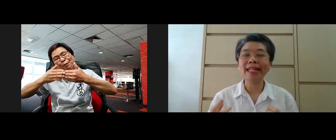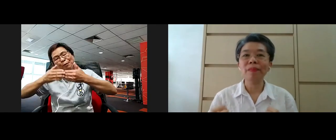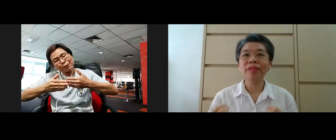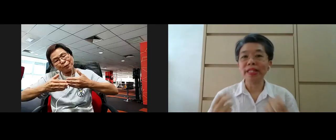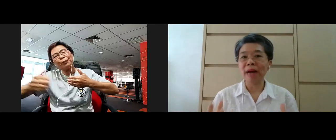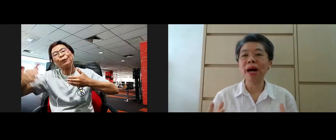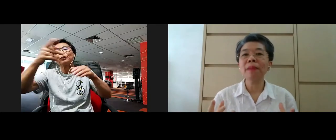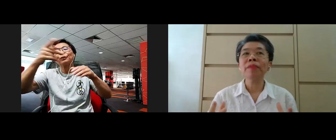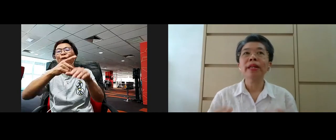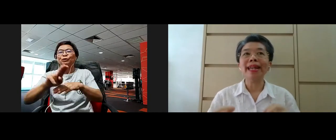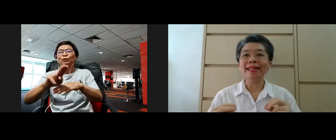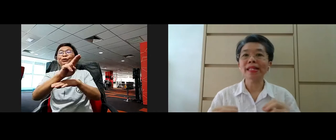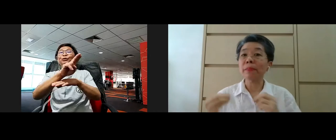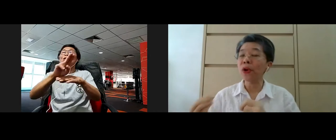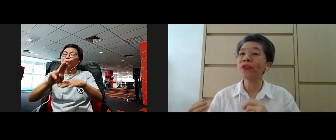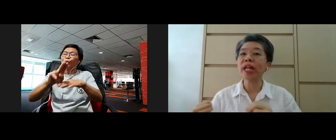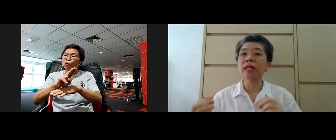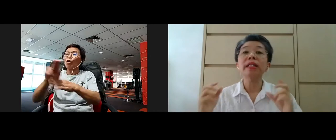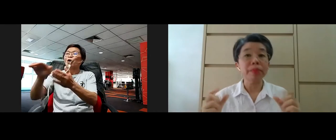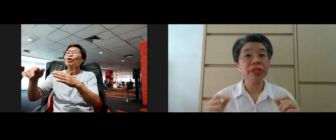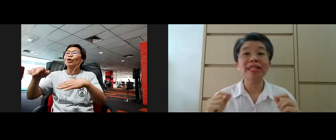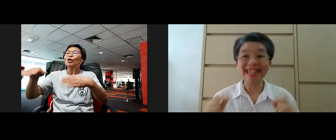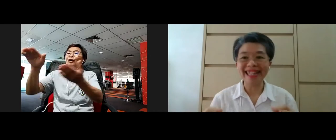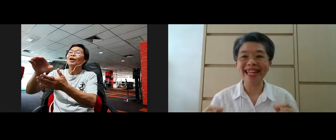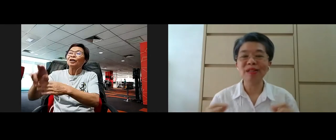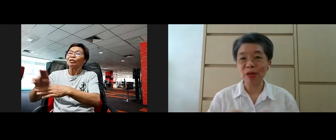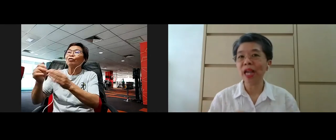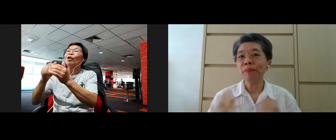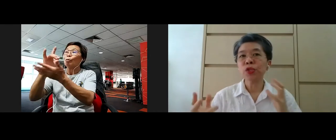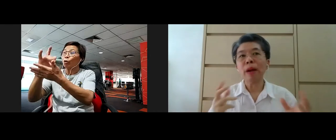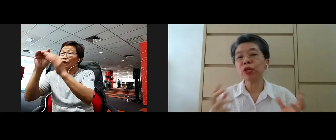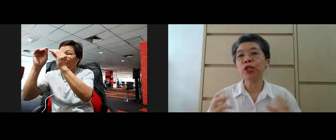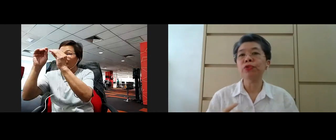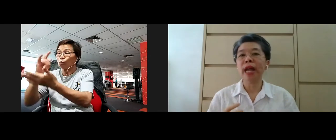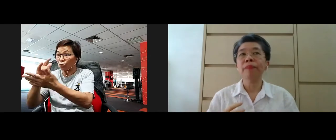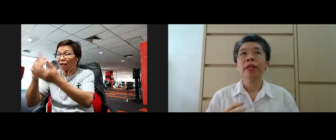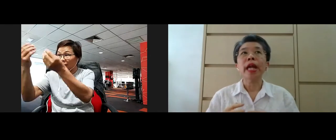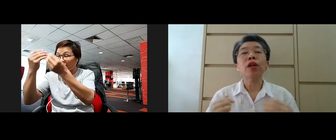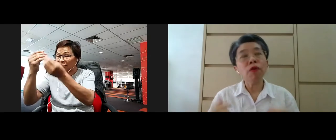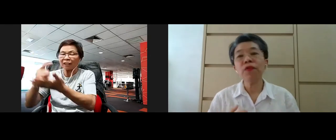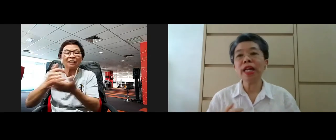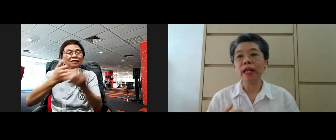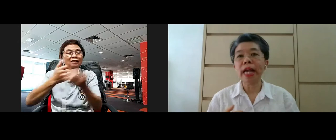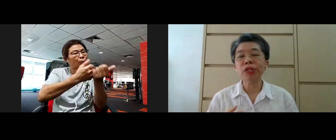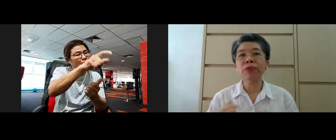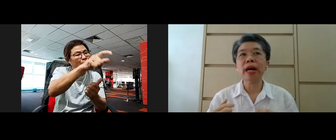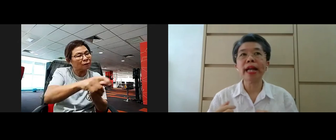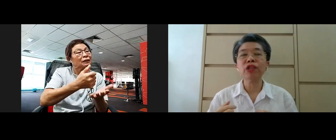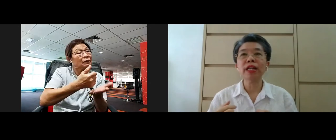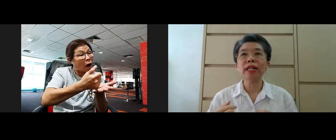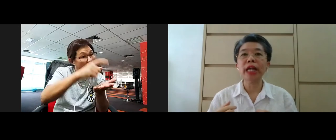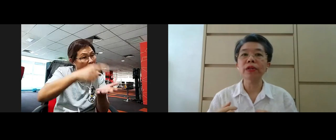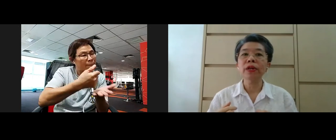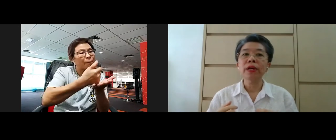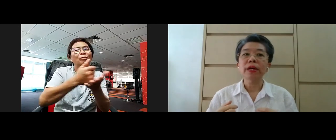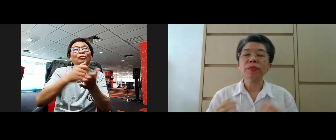applying the Dhamma in supporting the person in need, okay? So I'm going to do that. And hopefully, as you are